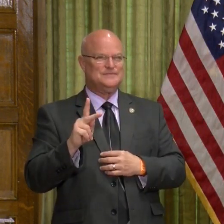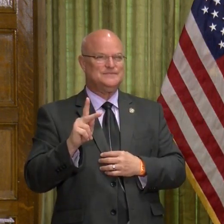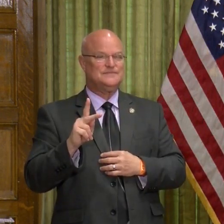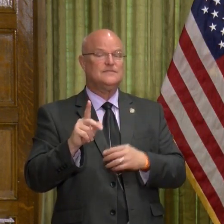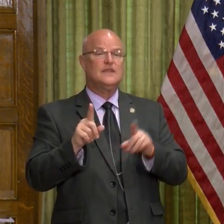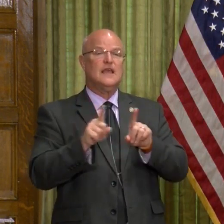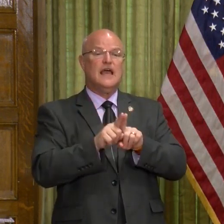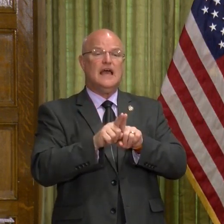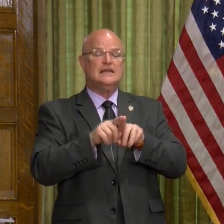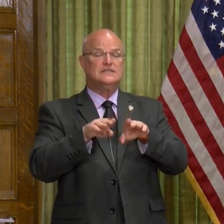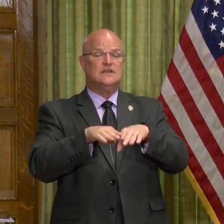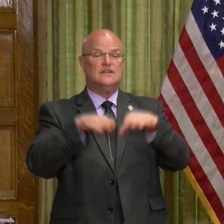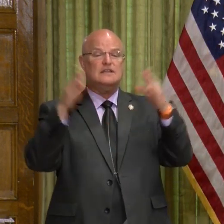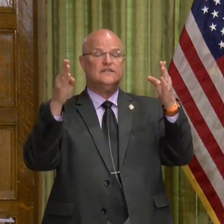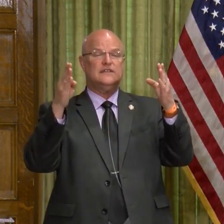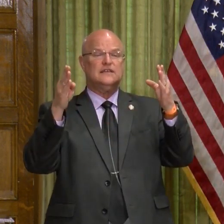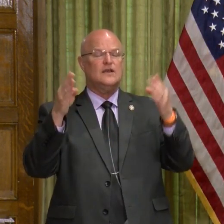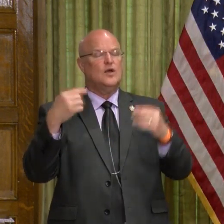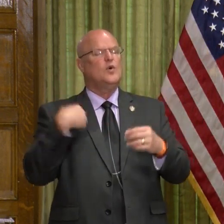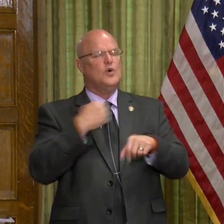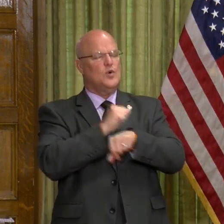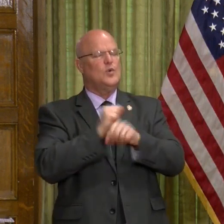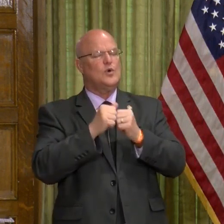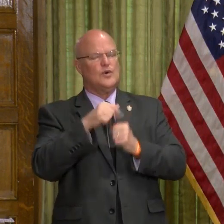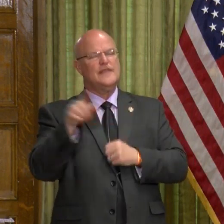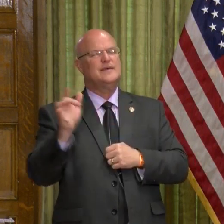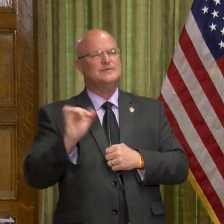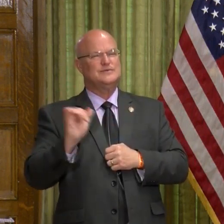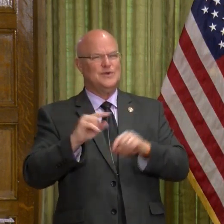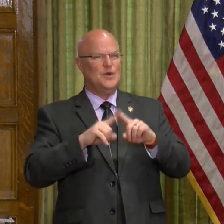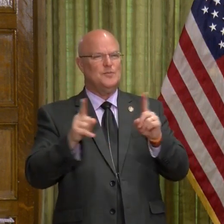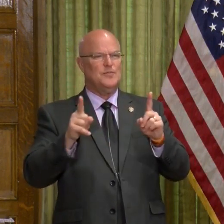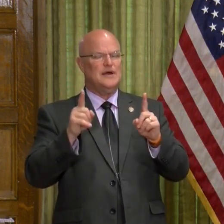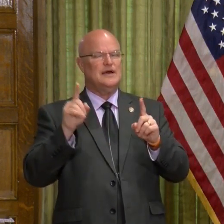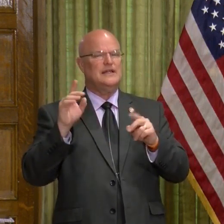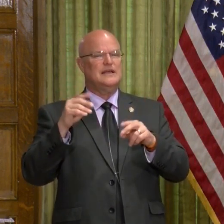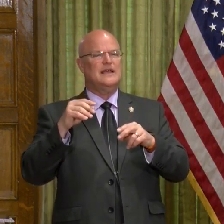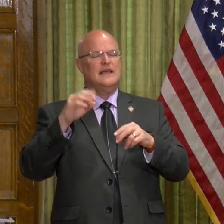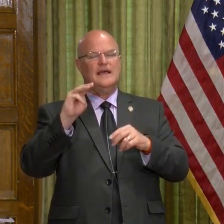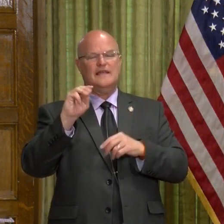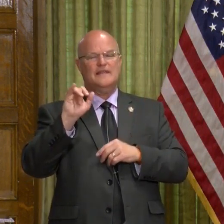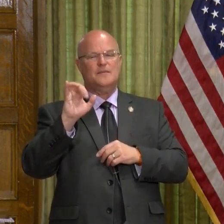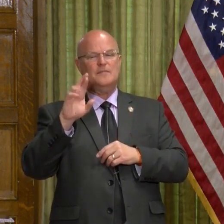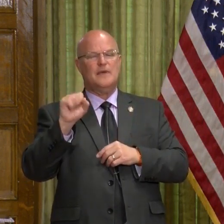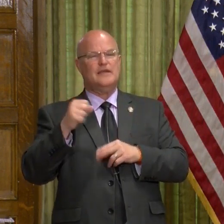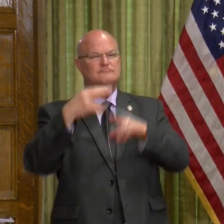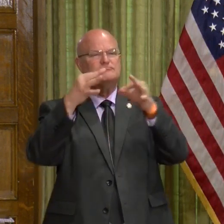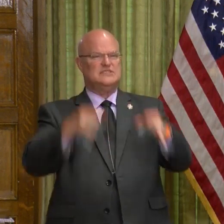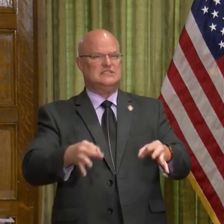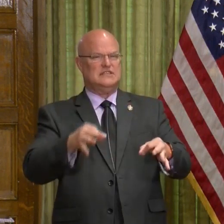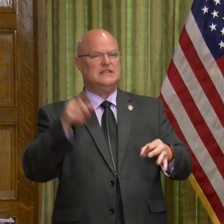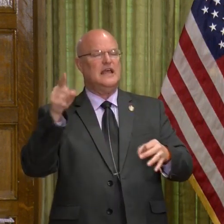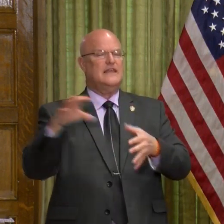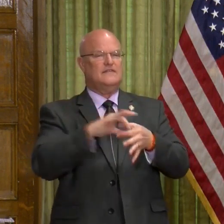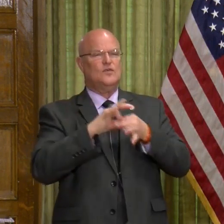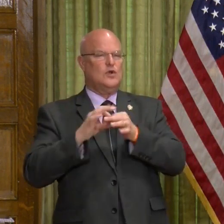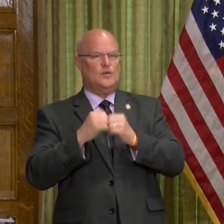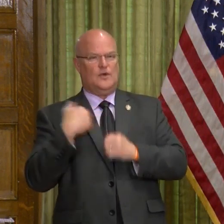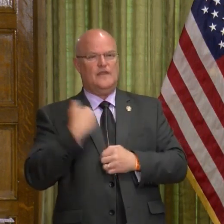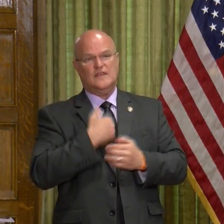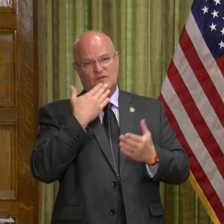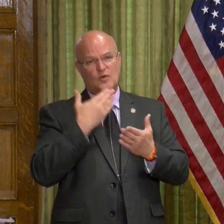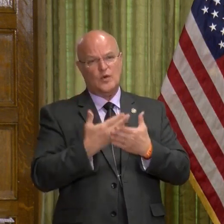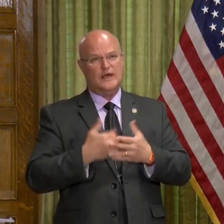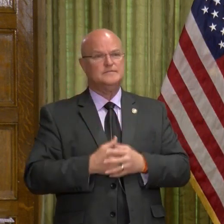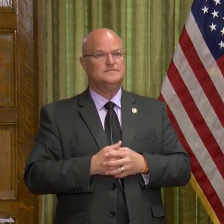As to the lifting of them, we'll work with them as well. But that's been their call, and they've coordinated with us very well.